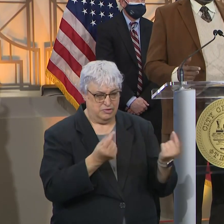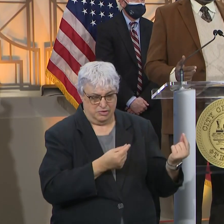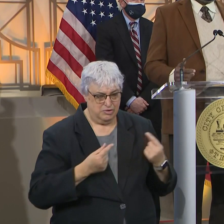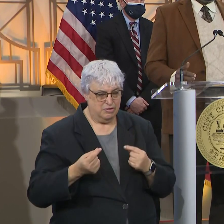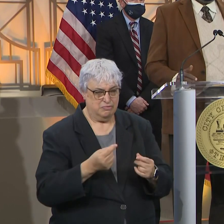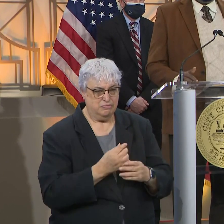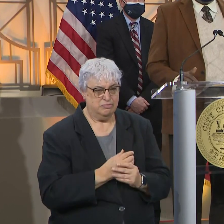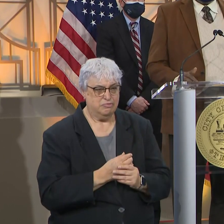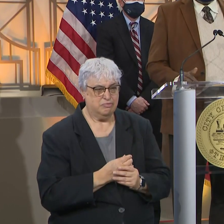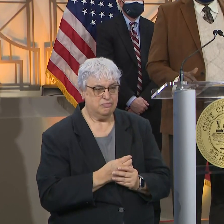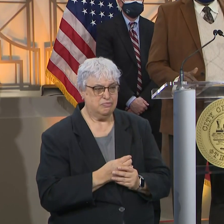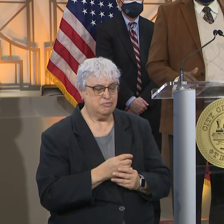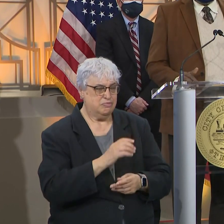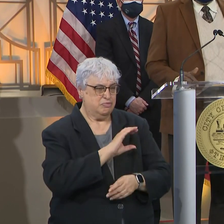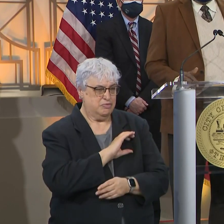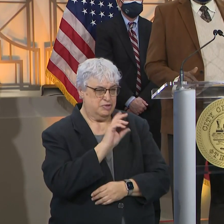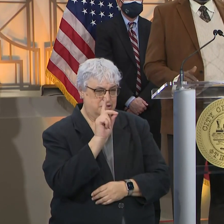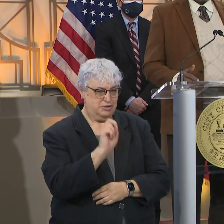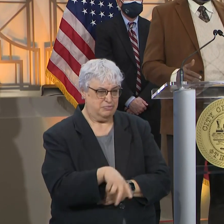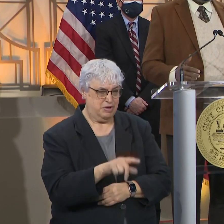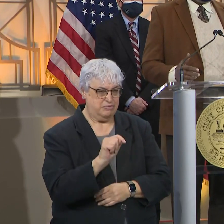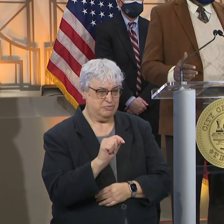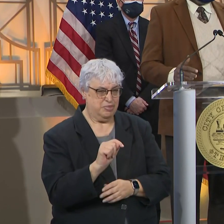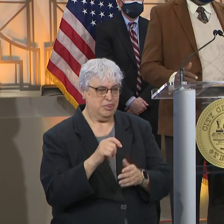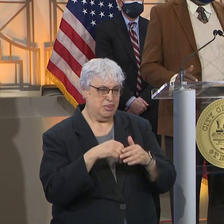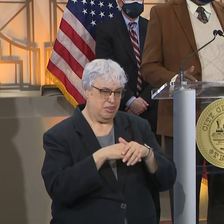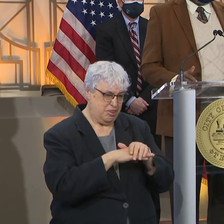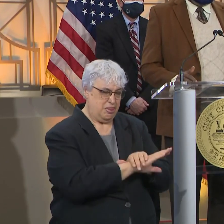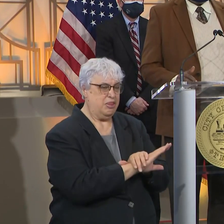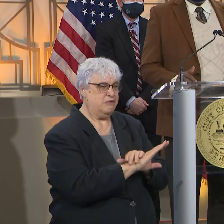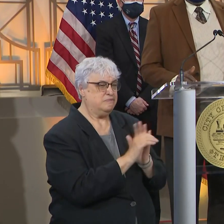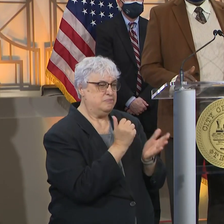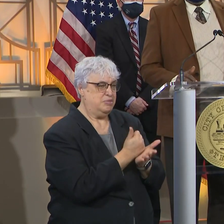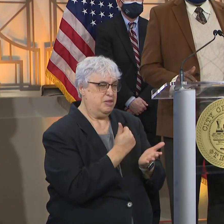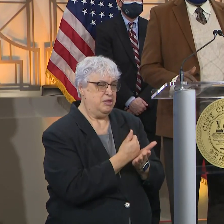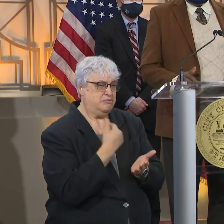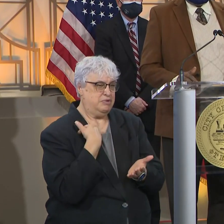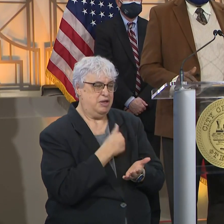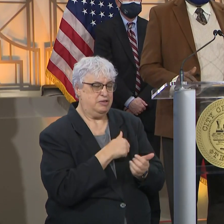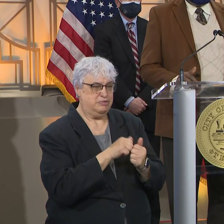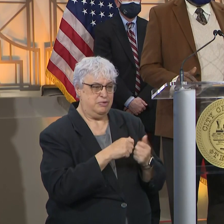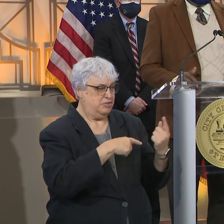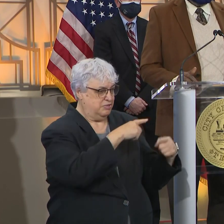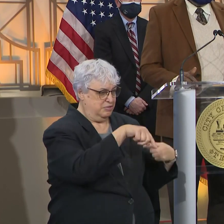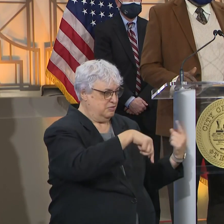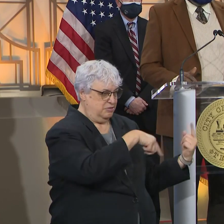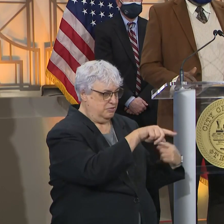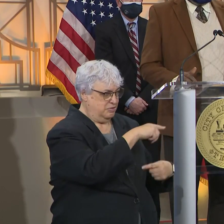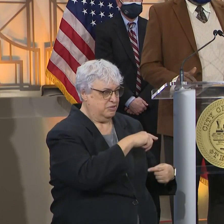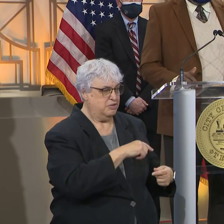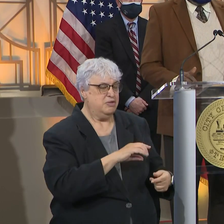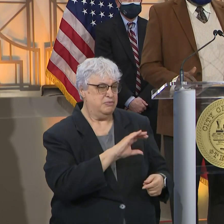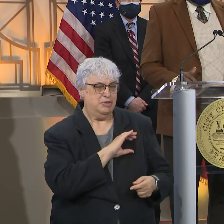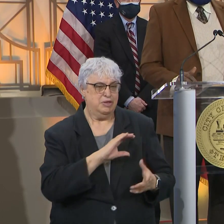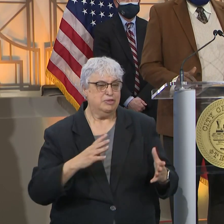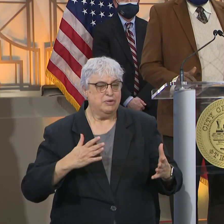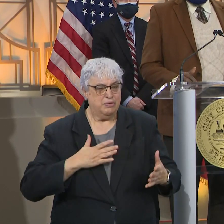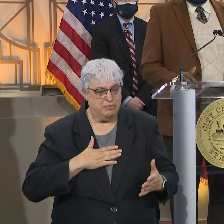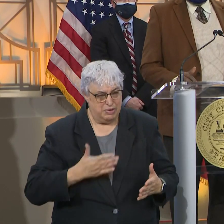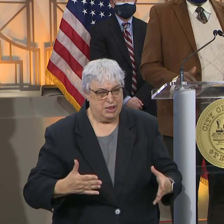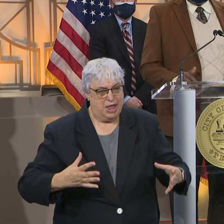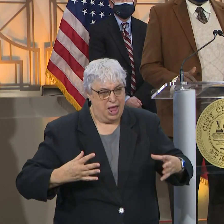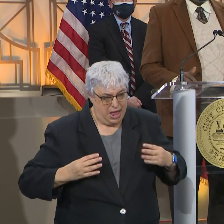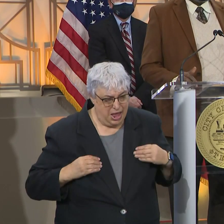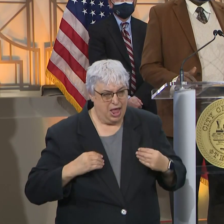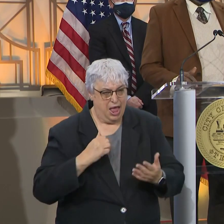even a point when the police department came inside and helped us with the logistics that were going on. What we saw